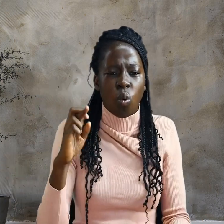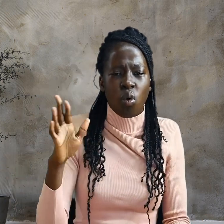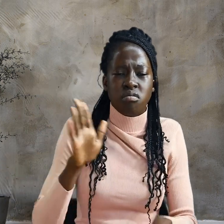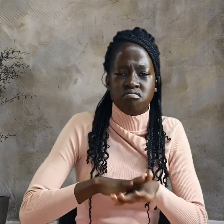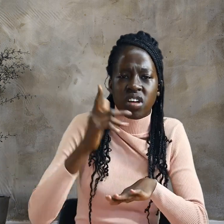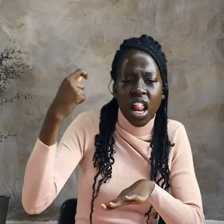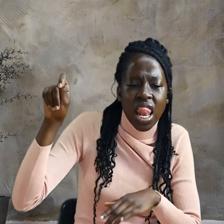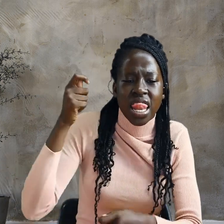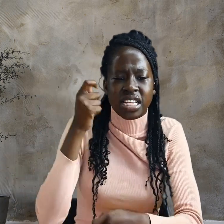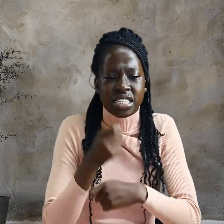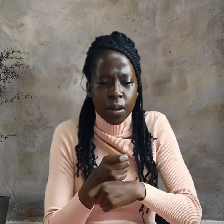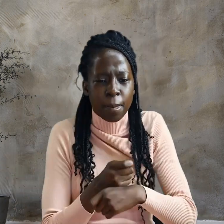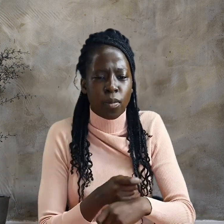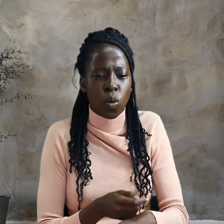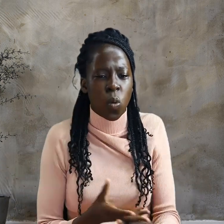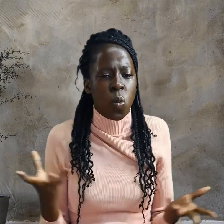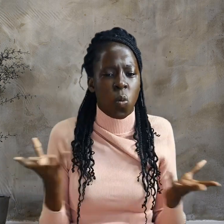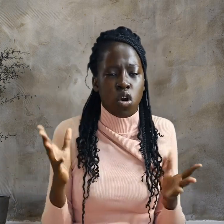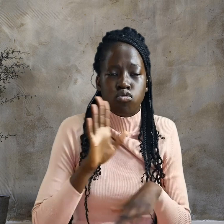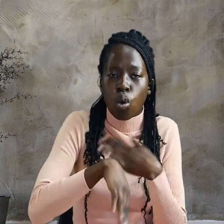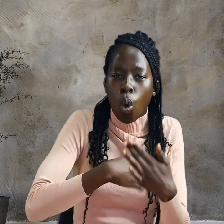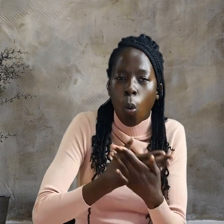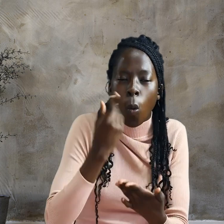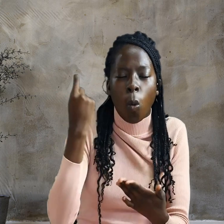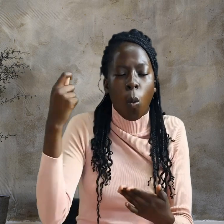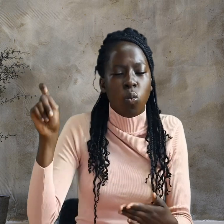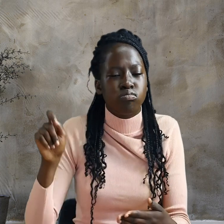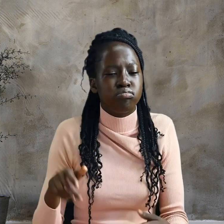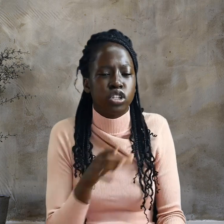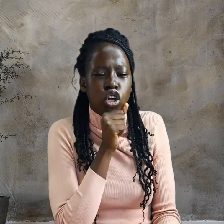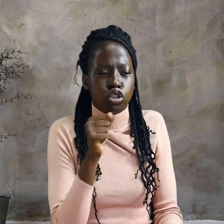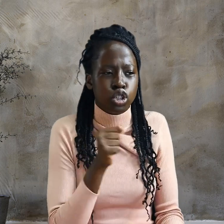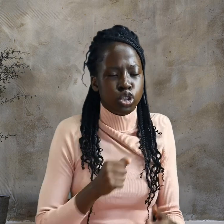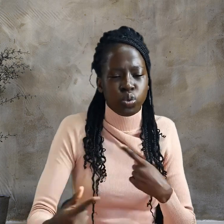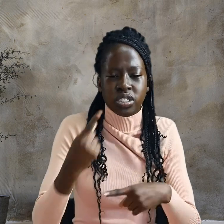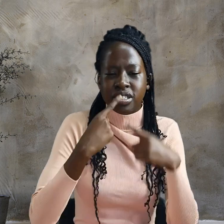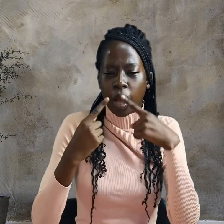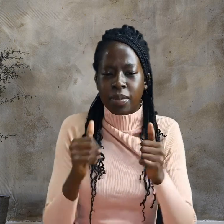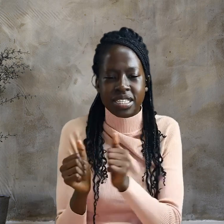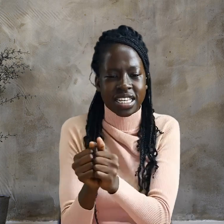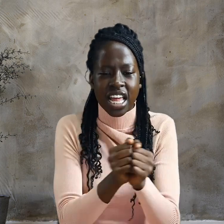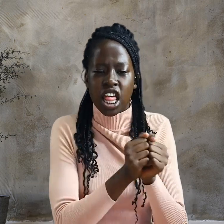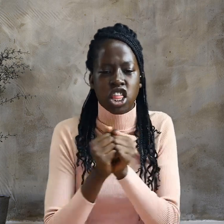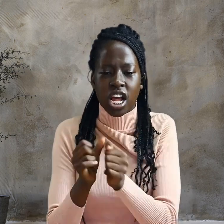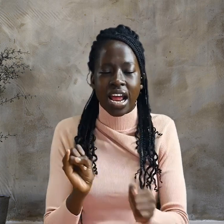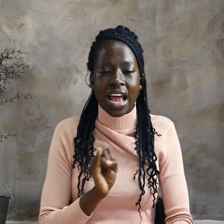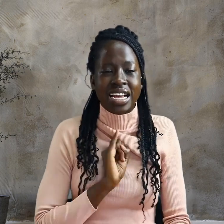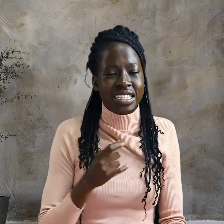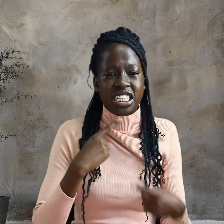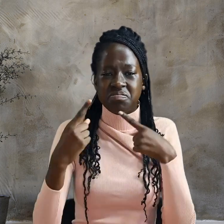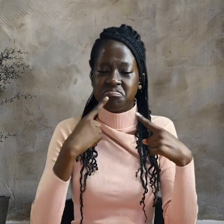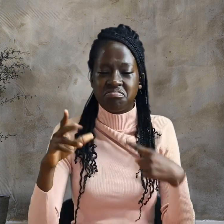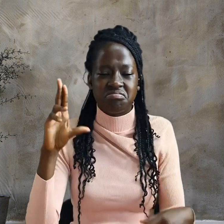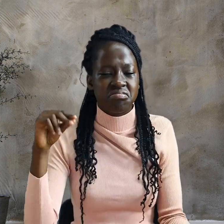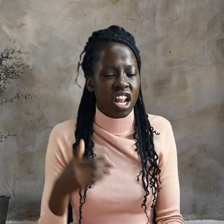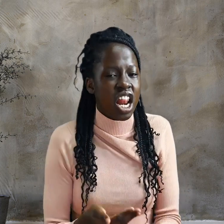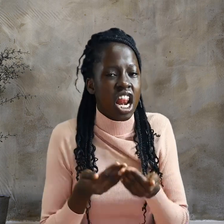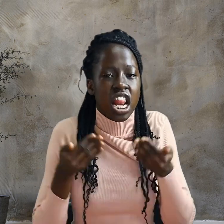temple, where all the Jews come together. I said nothing in secret.